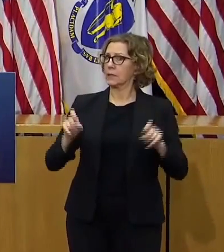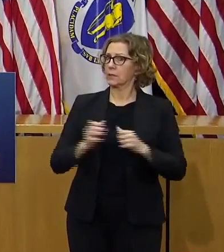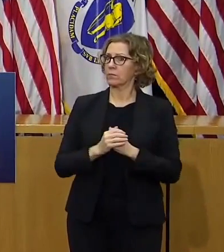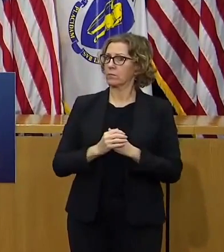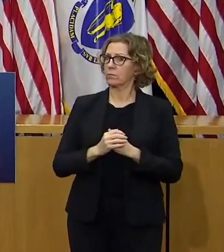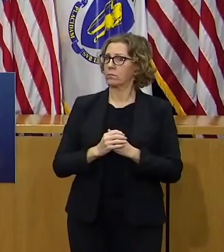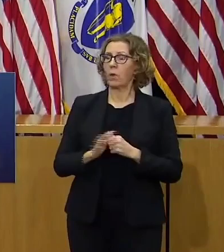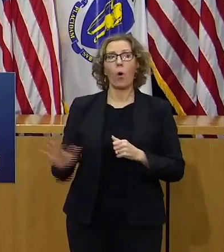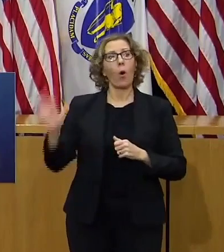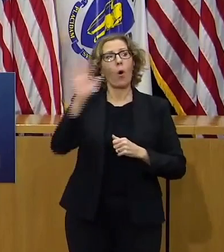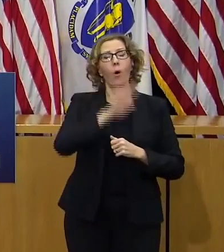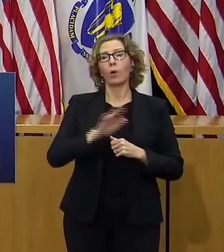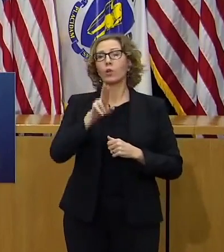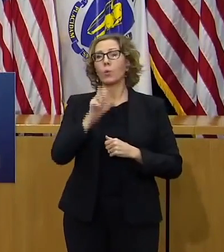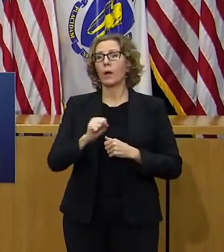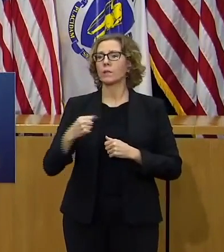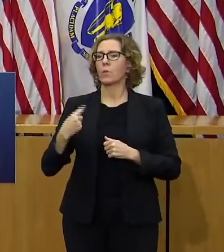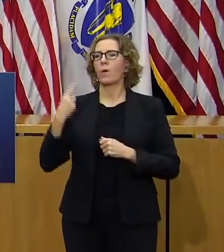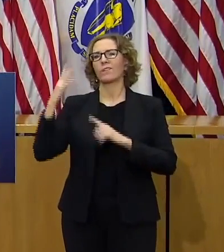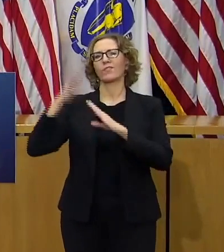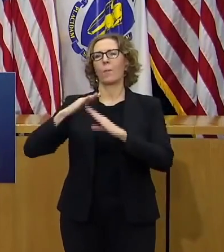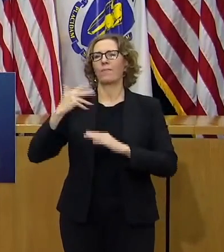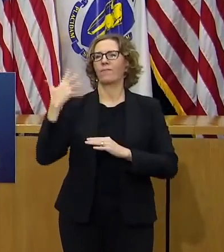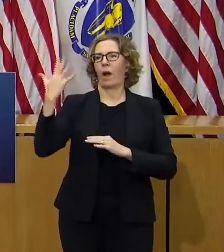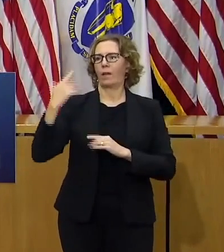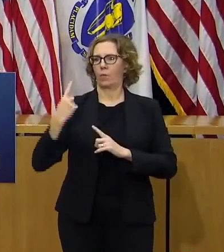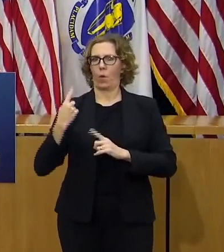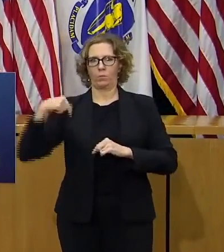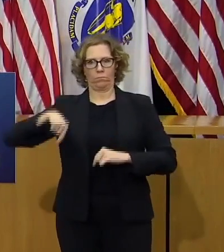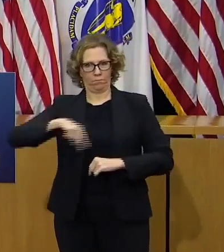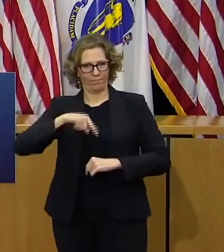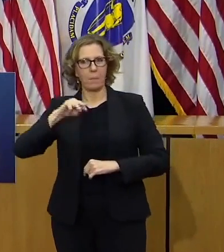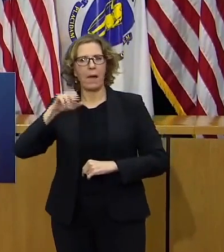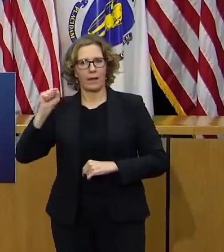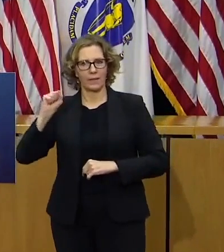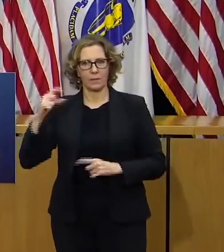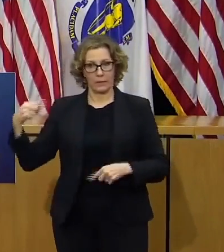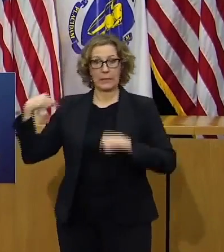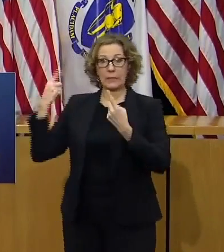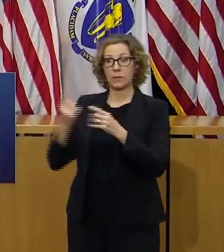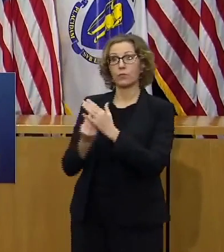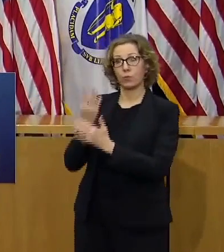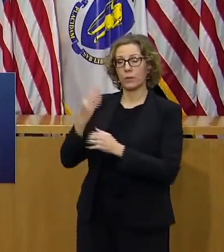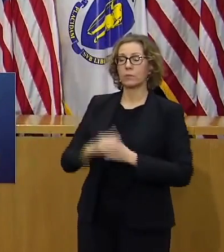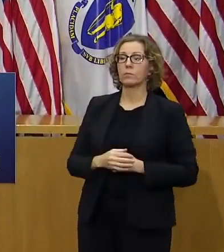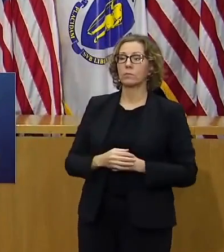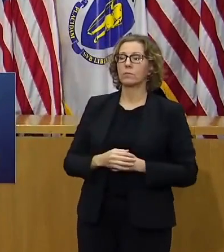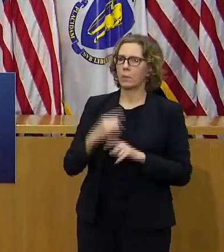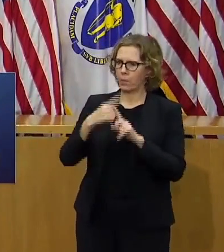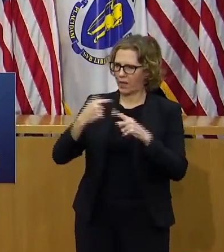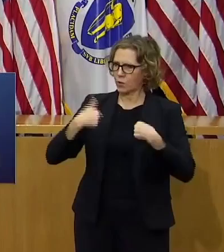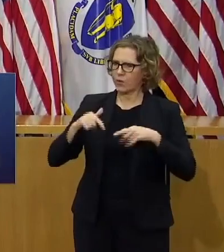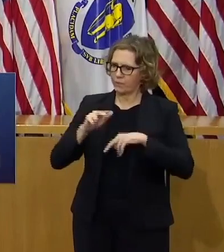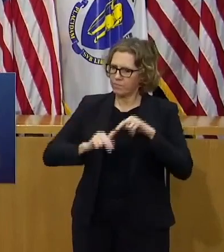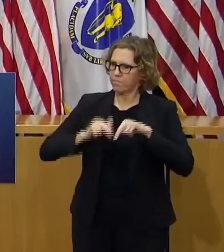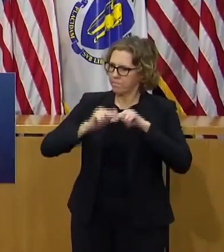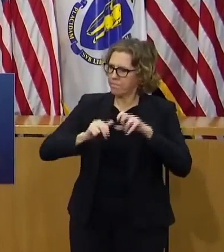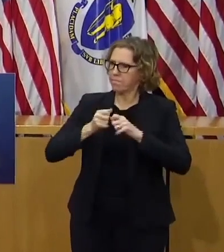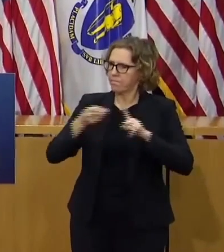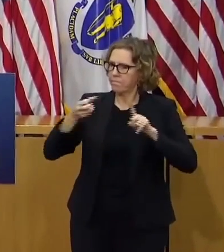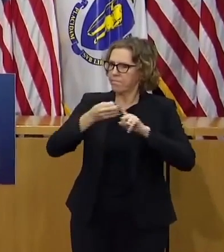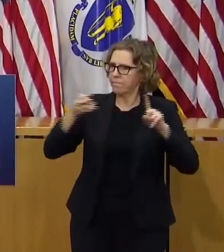for testing per capita nationwide pretty much since April and we've come a long way in building out a robust testing strategy